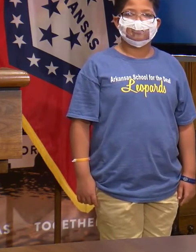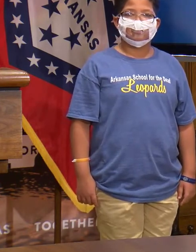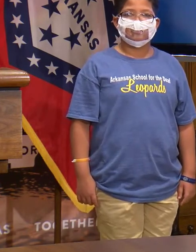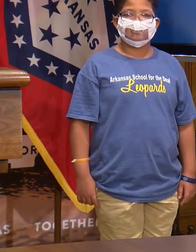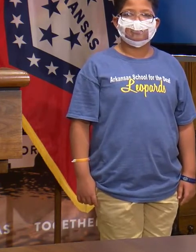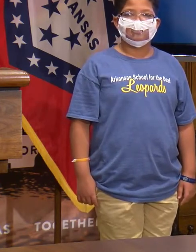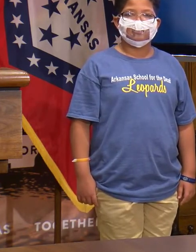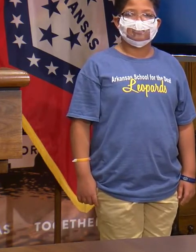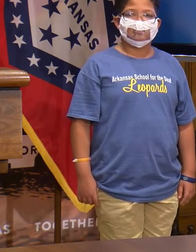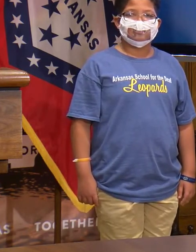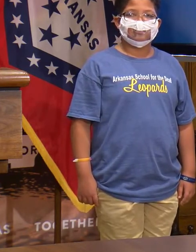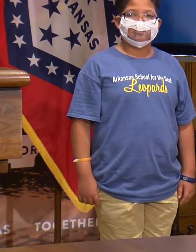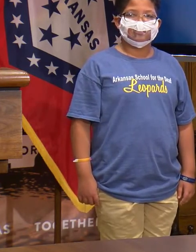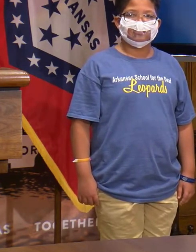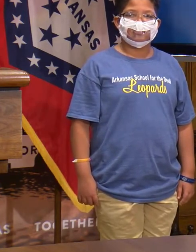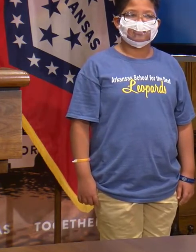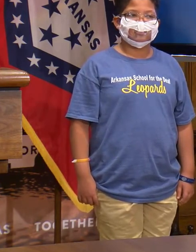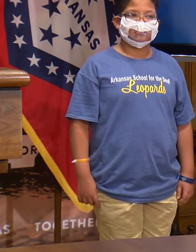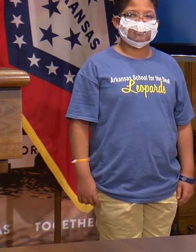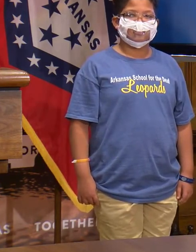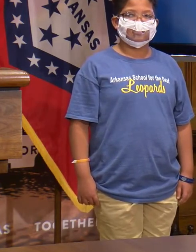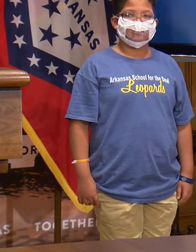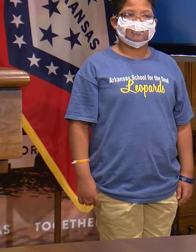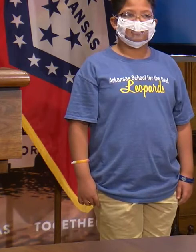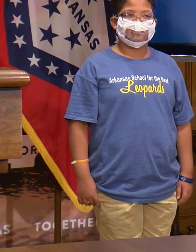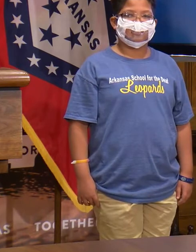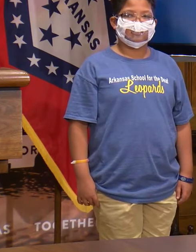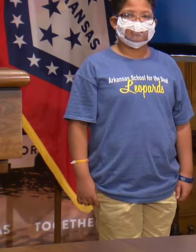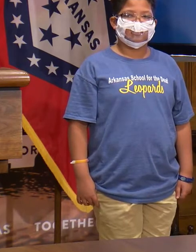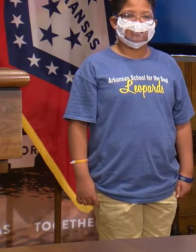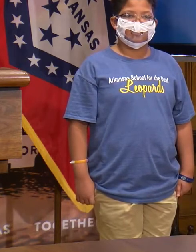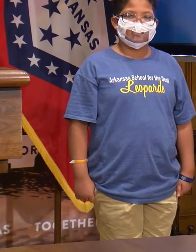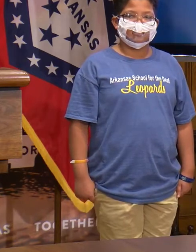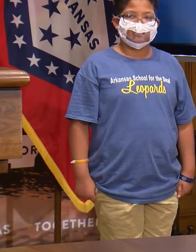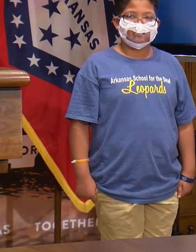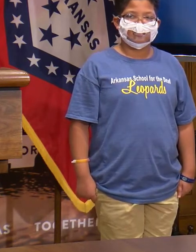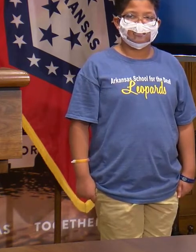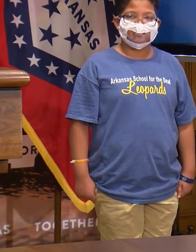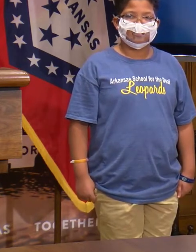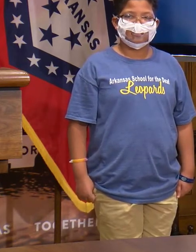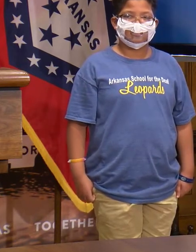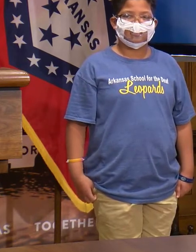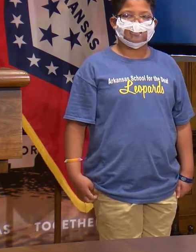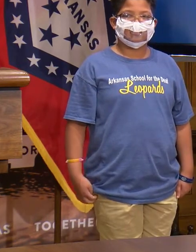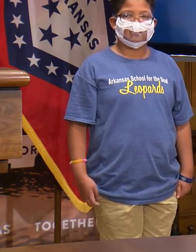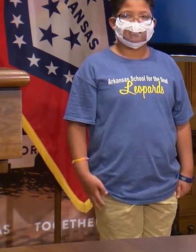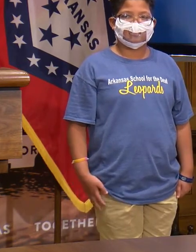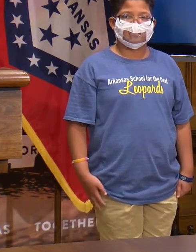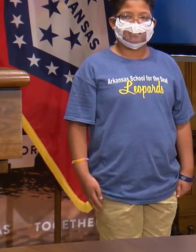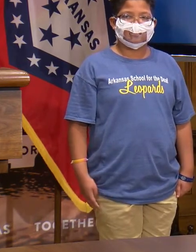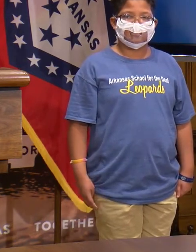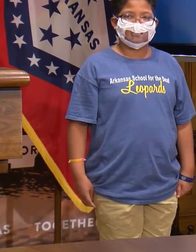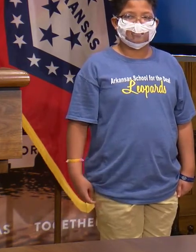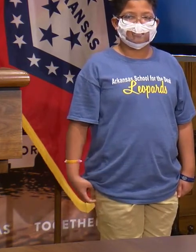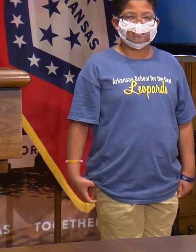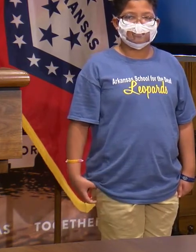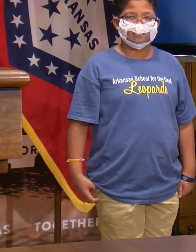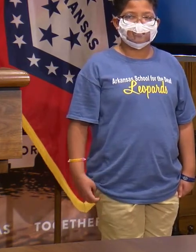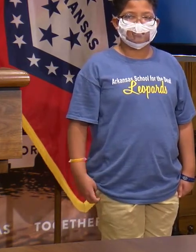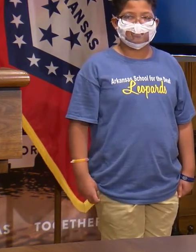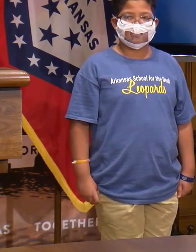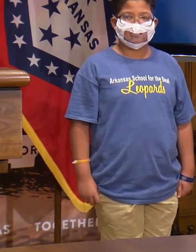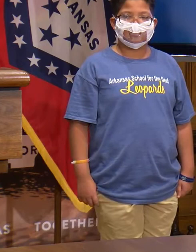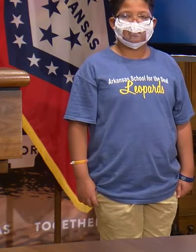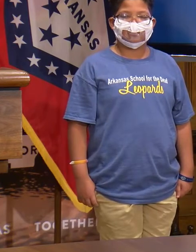and again to keep me safe and healthy.